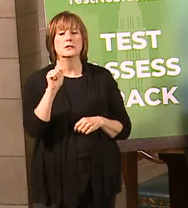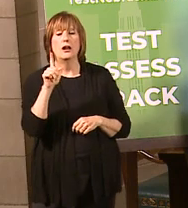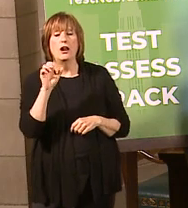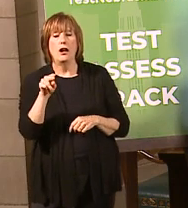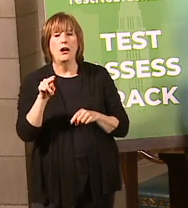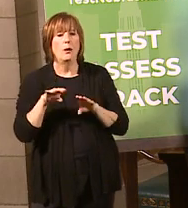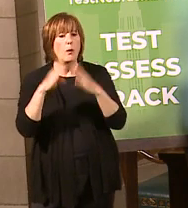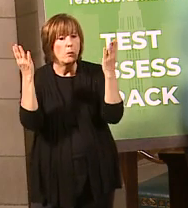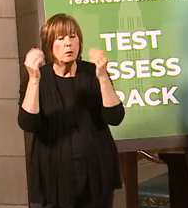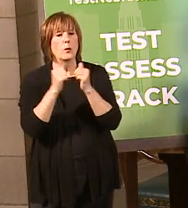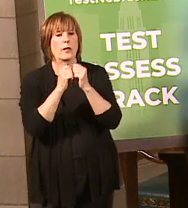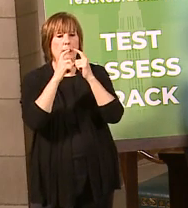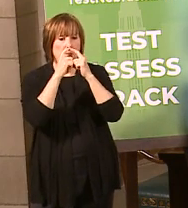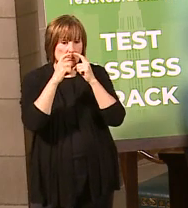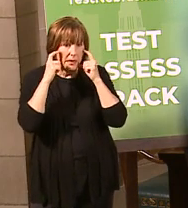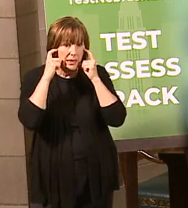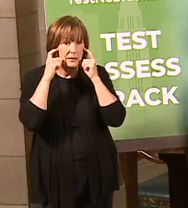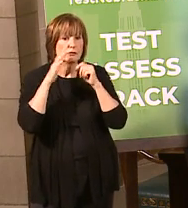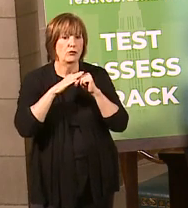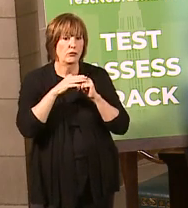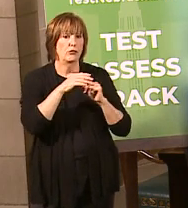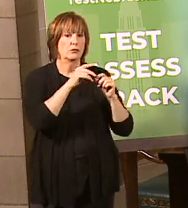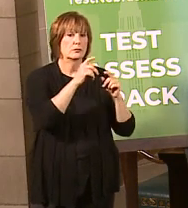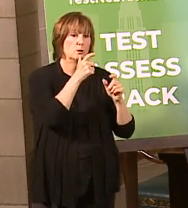and stylists and so forth.